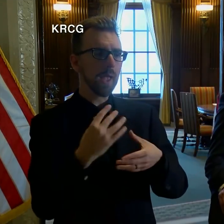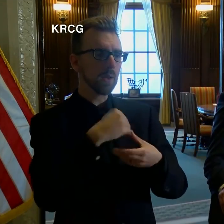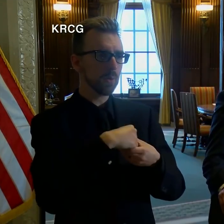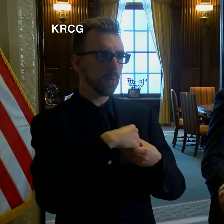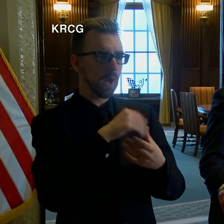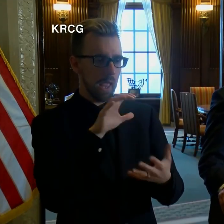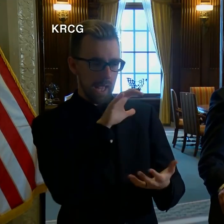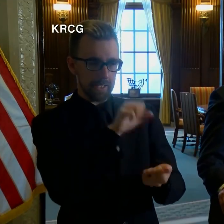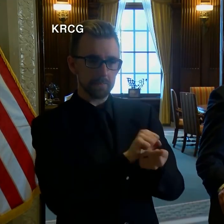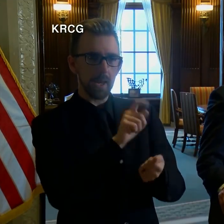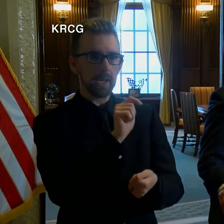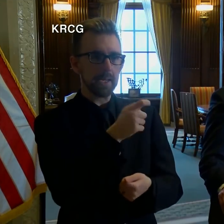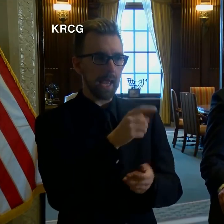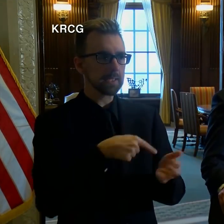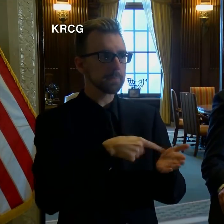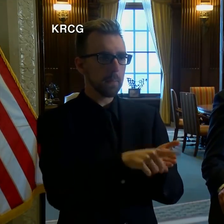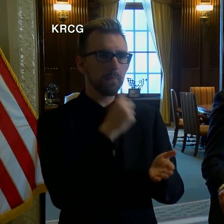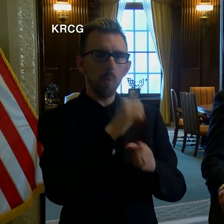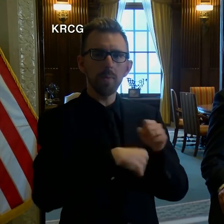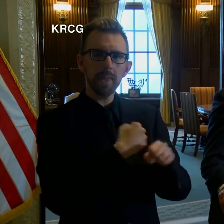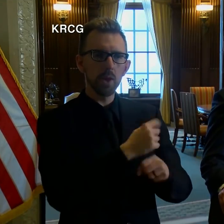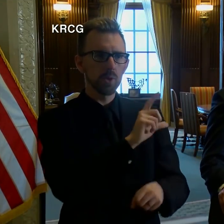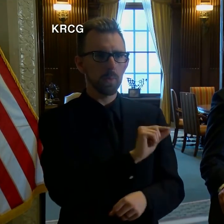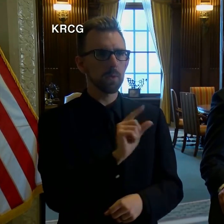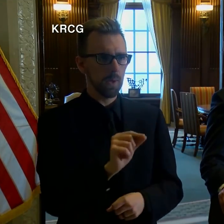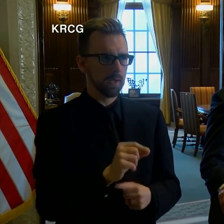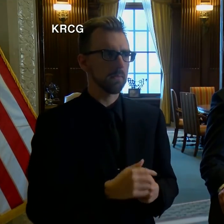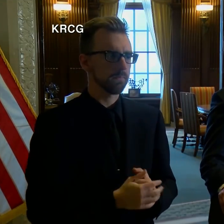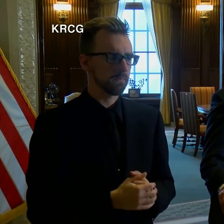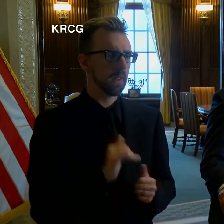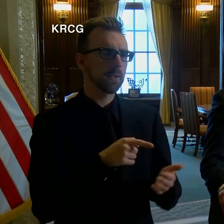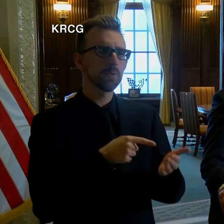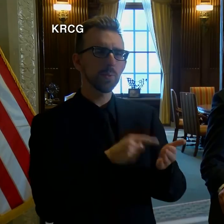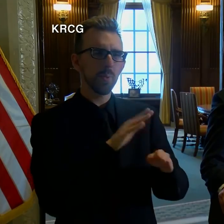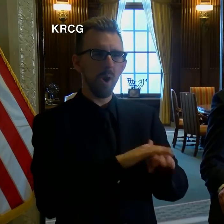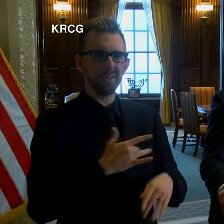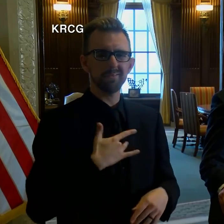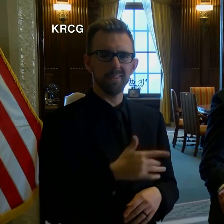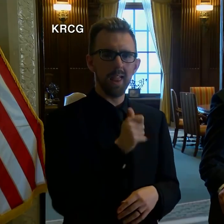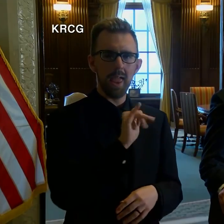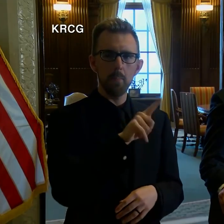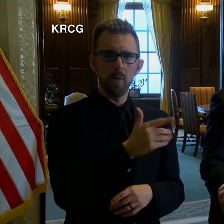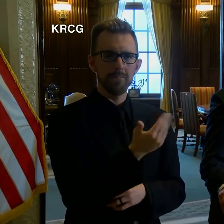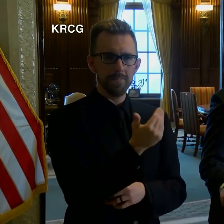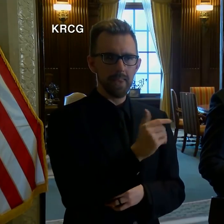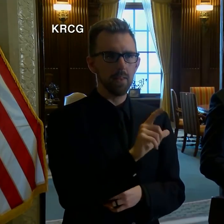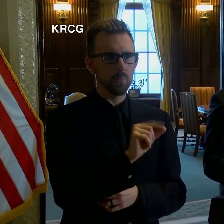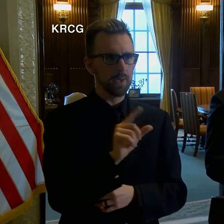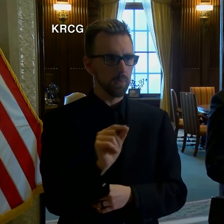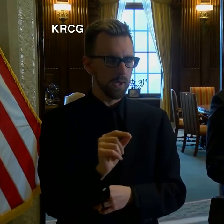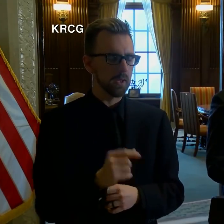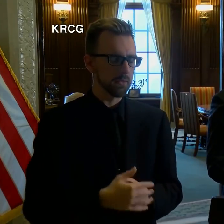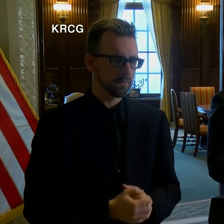estimated tax payments for the year 2020 that are due on April 15th of 2020.